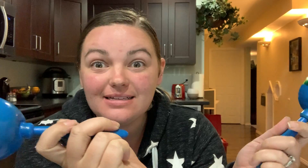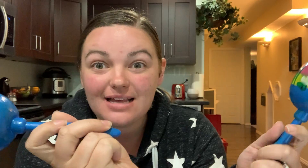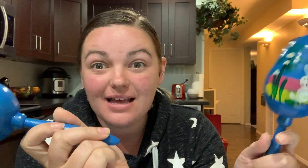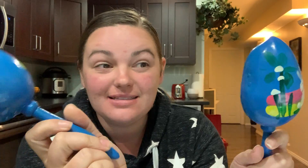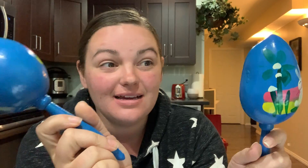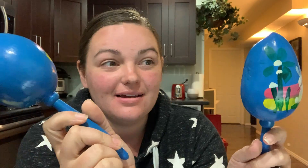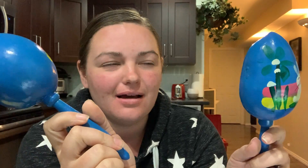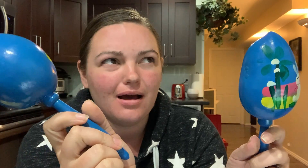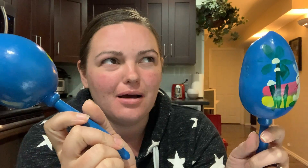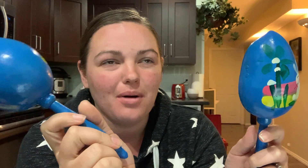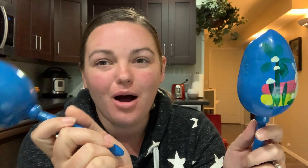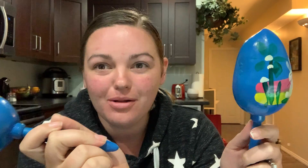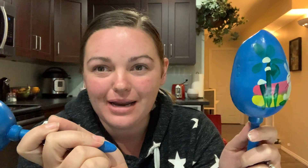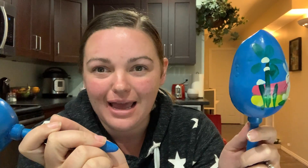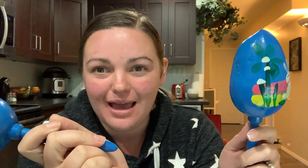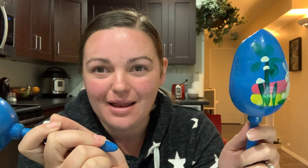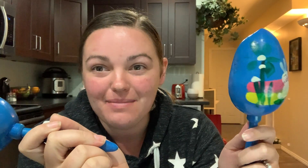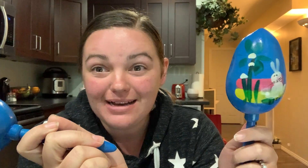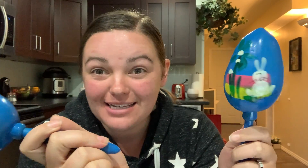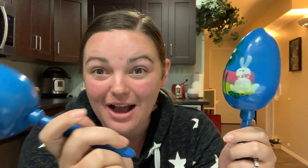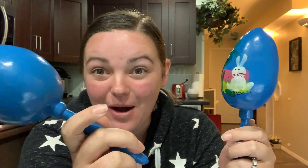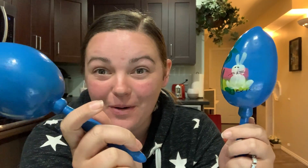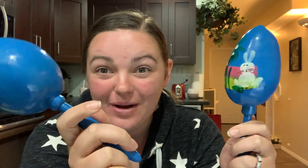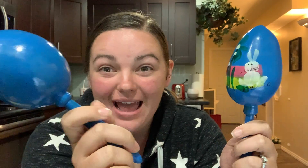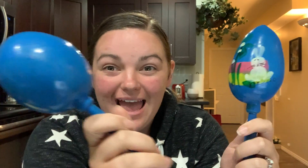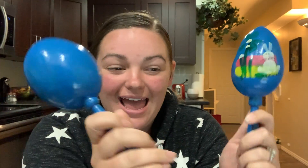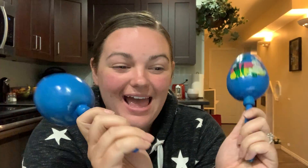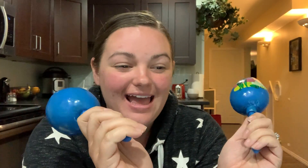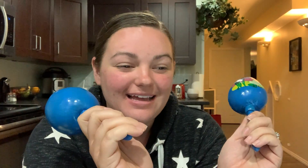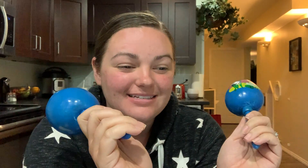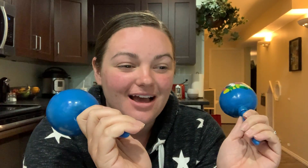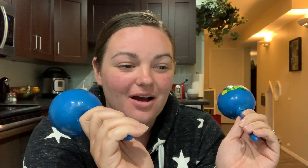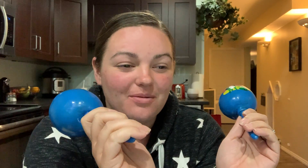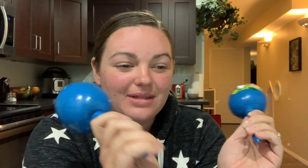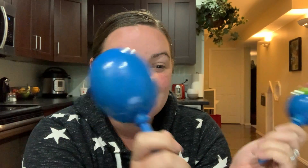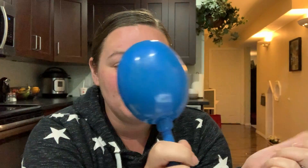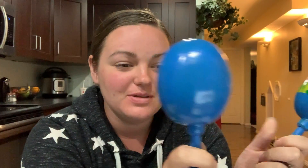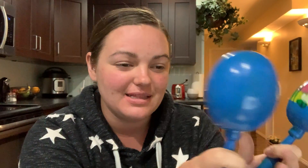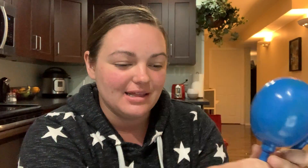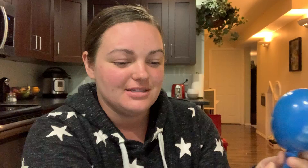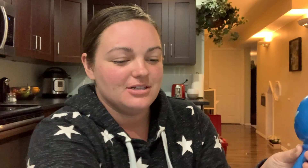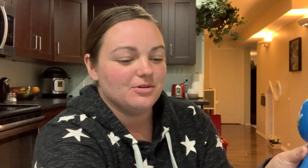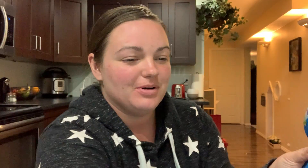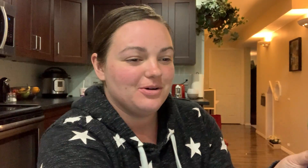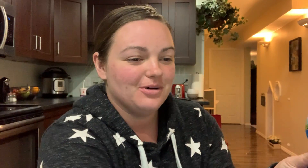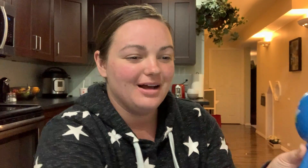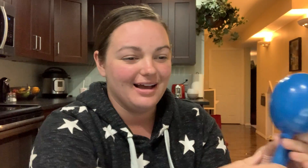a holiday in Mexico and that's the music they listen to pretty cool huh